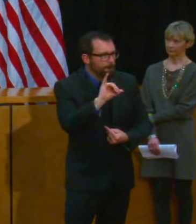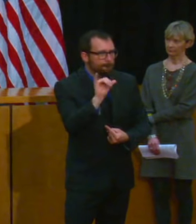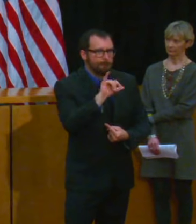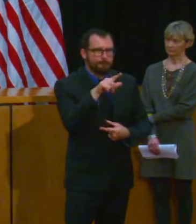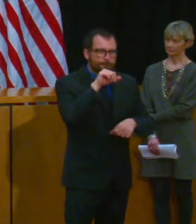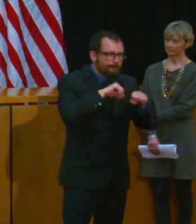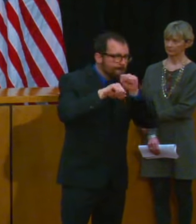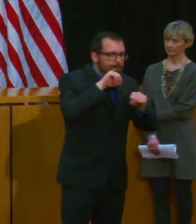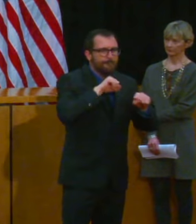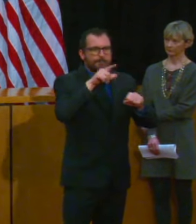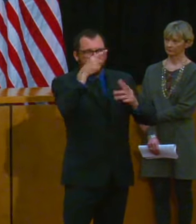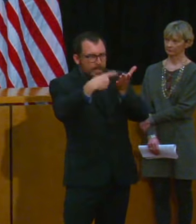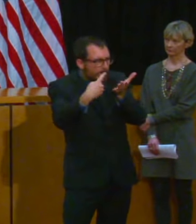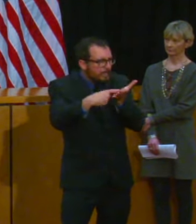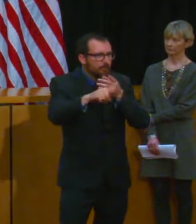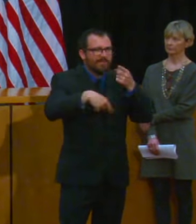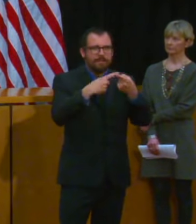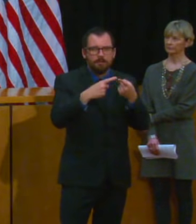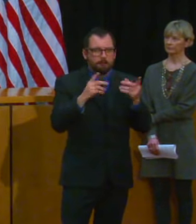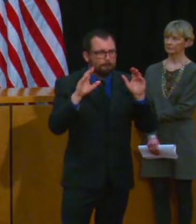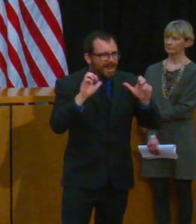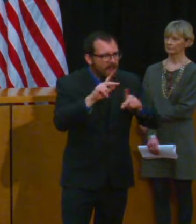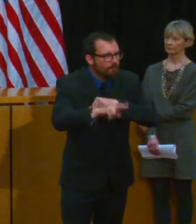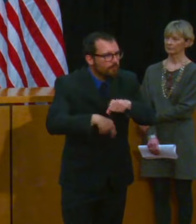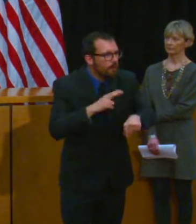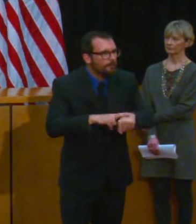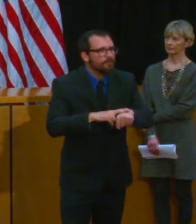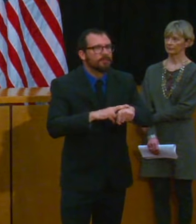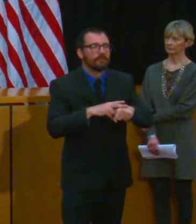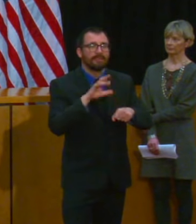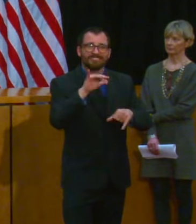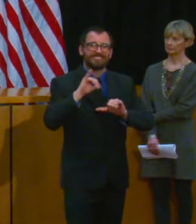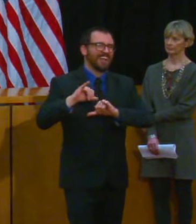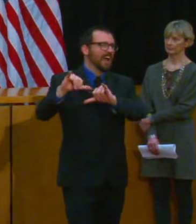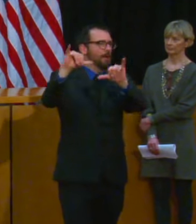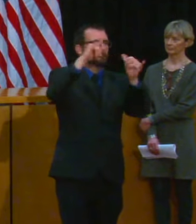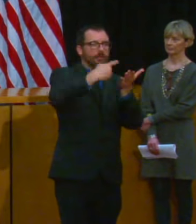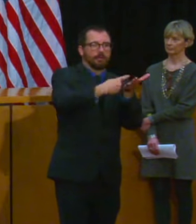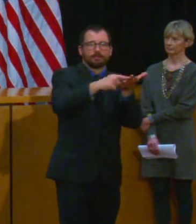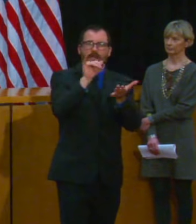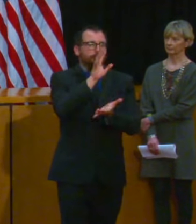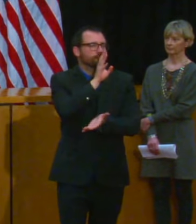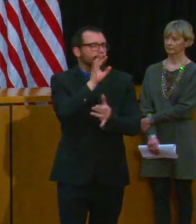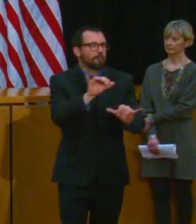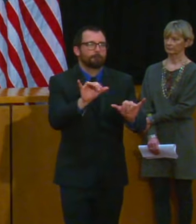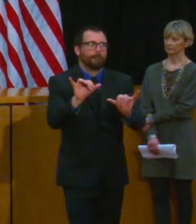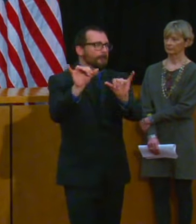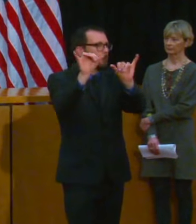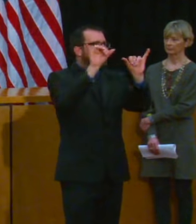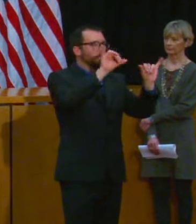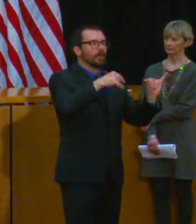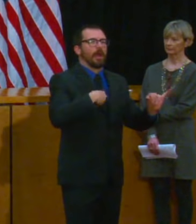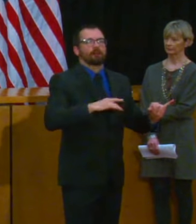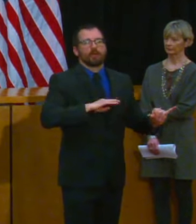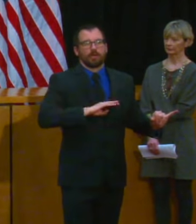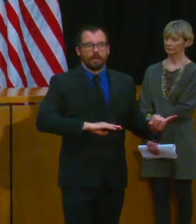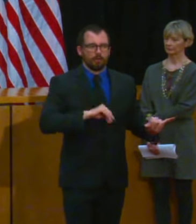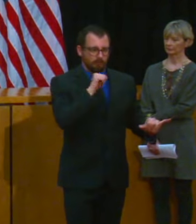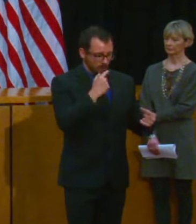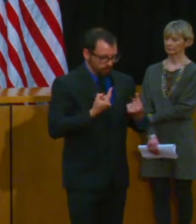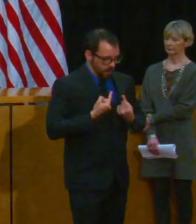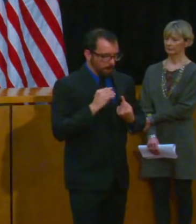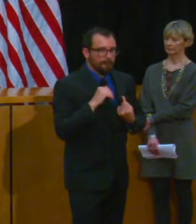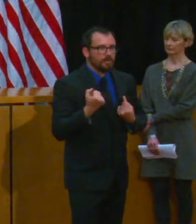some respects those conversations are reassuring because it's pretty clear that they're thinking about and talking about a lot of the same things we are